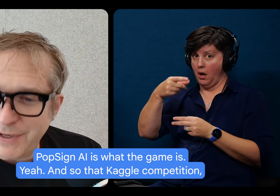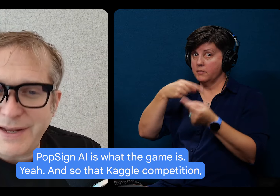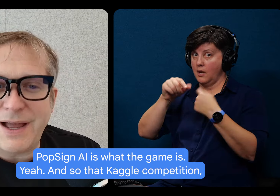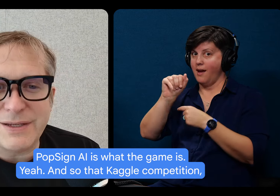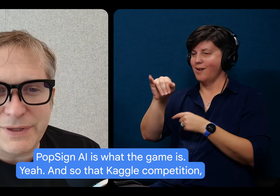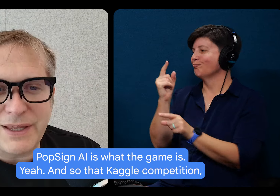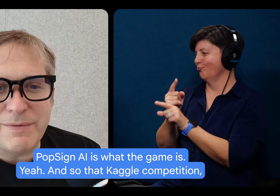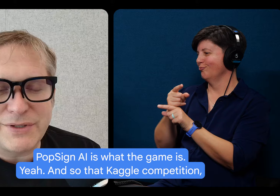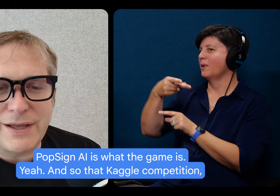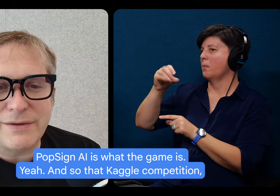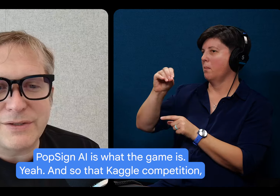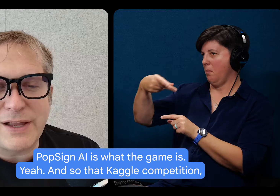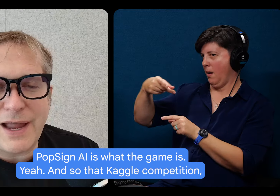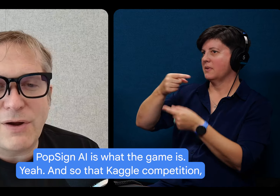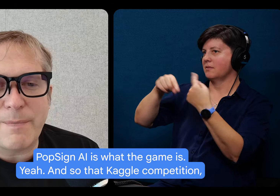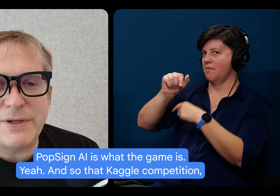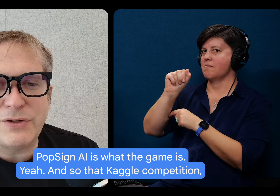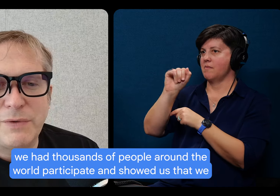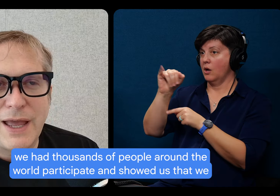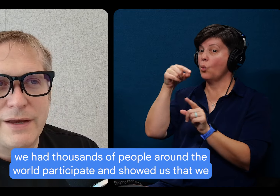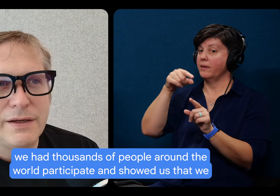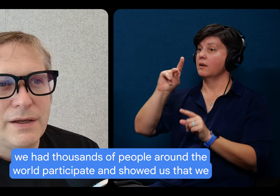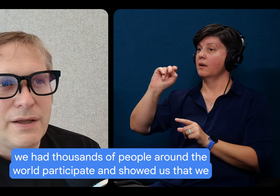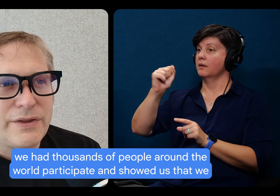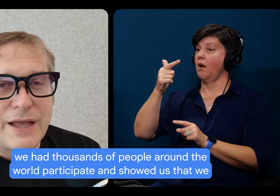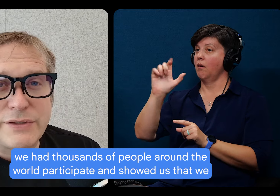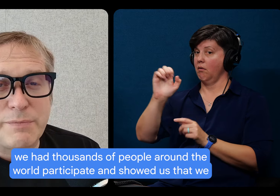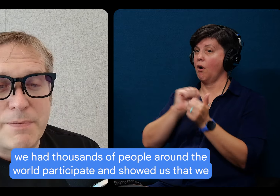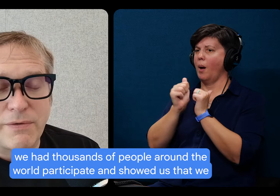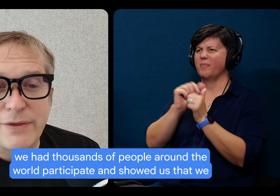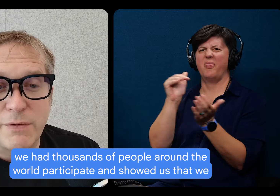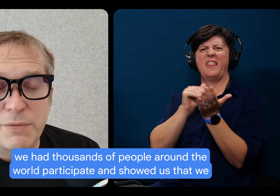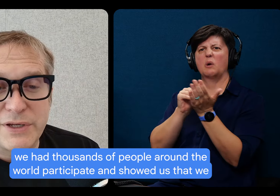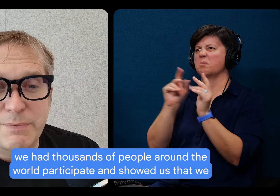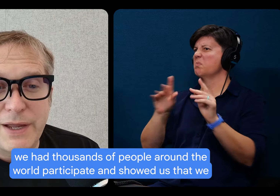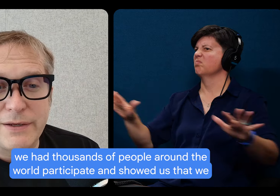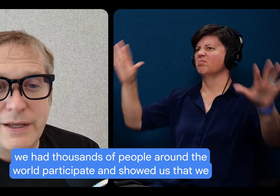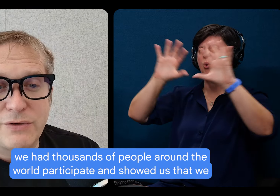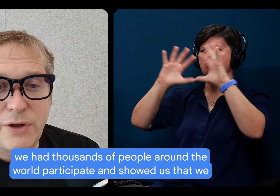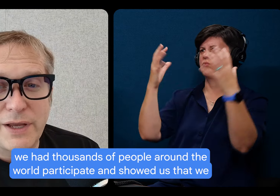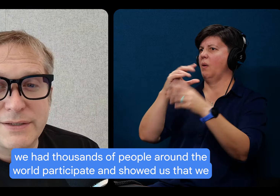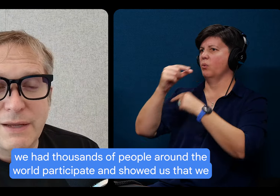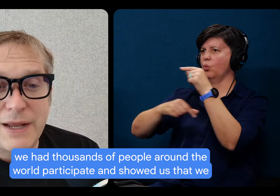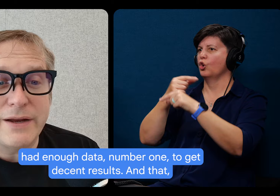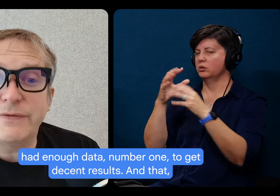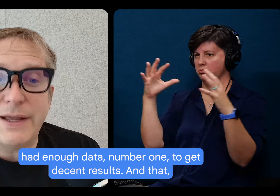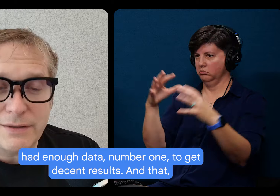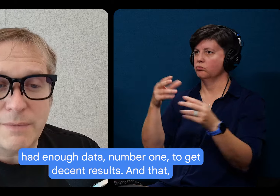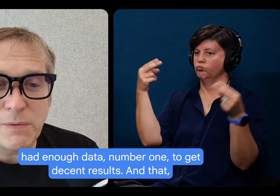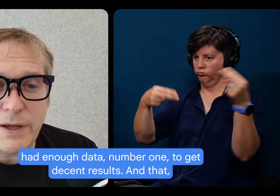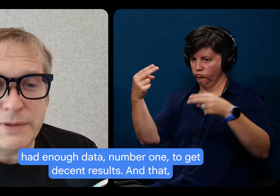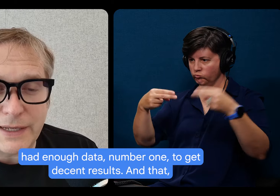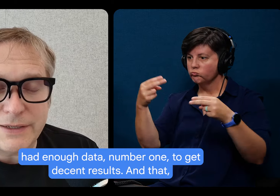Pop sign AI is what the game is. Yeah. And so that Kaggle competition, we had thousands of people around the world participate and showed us that we had enough